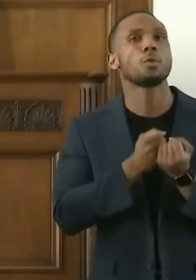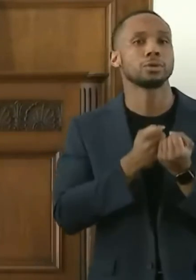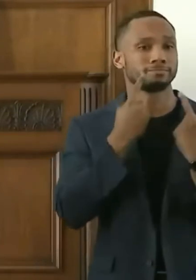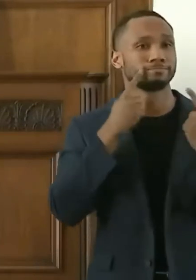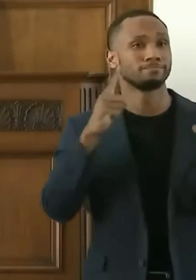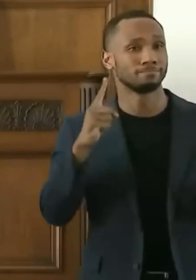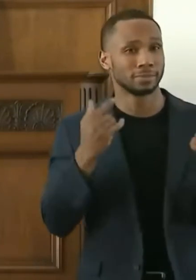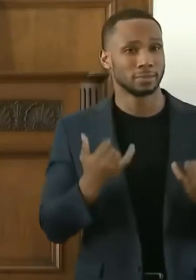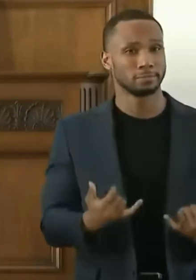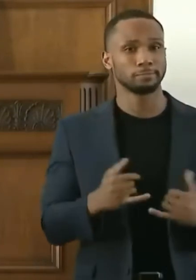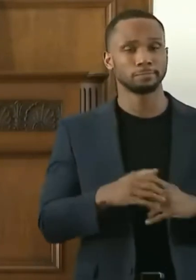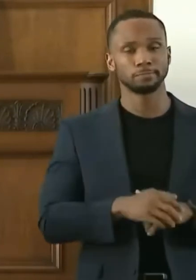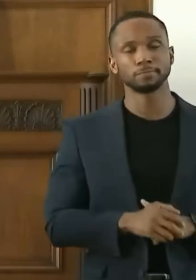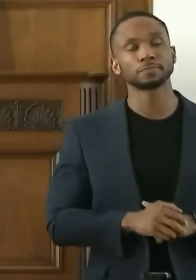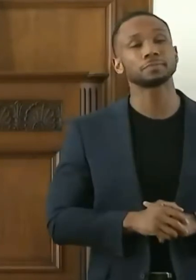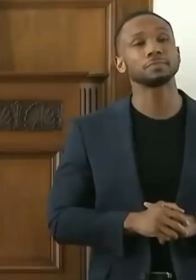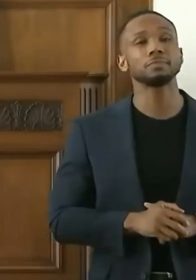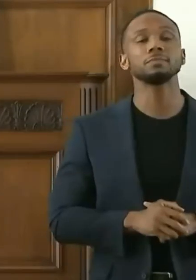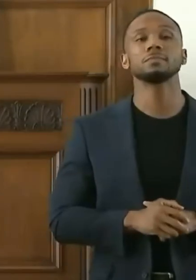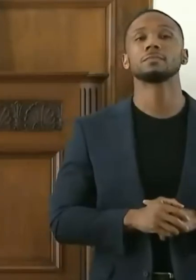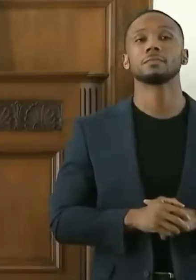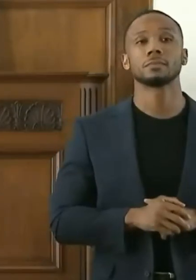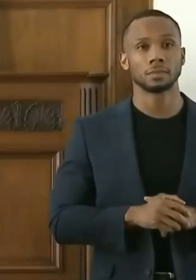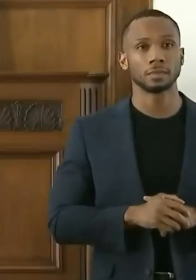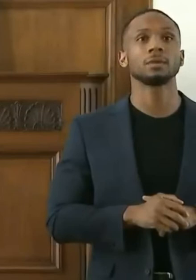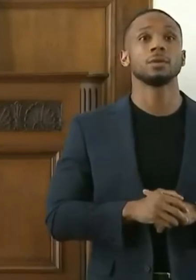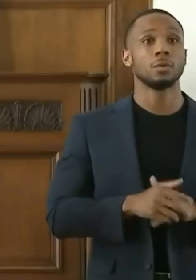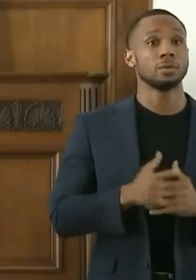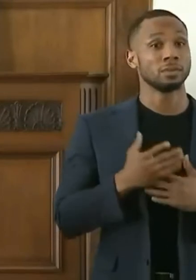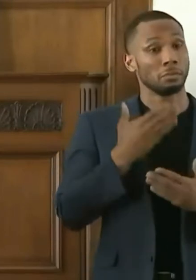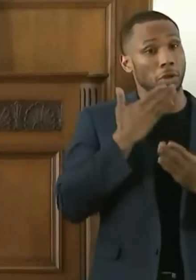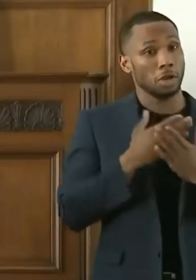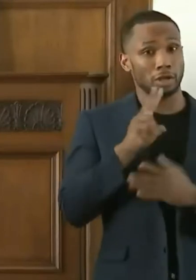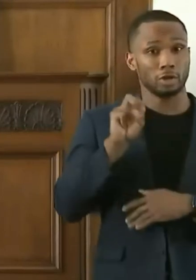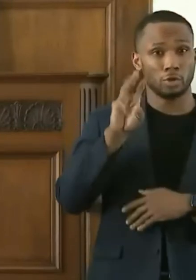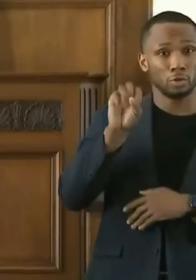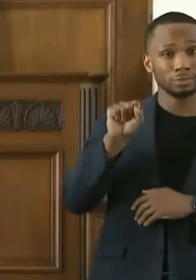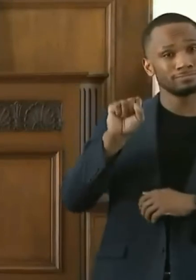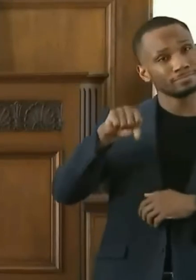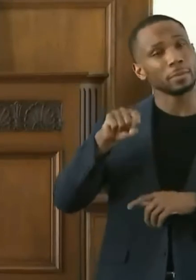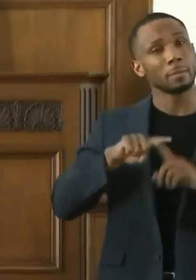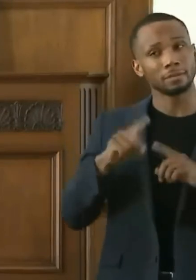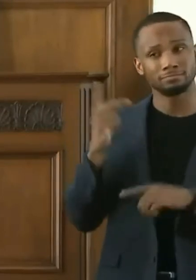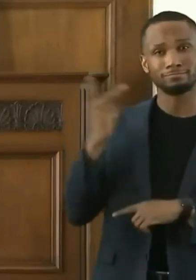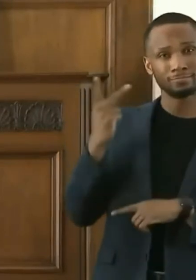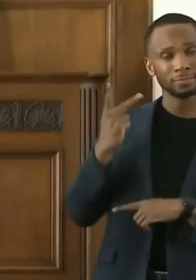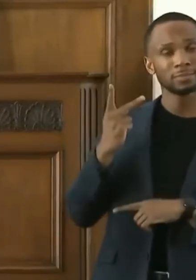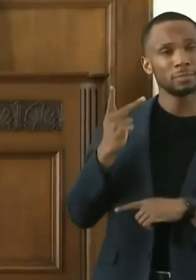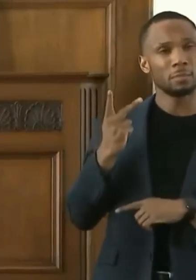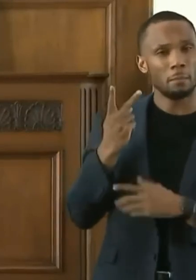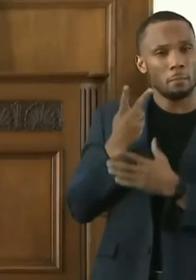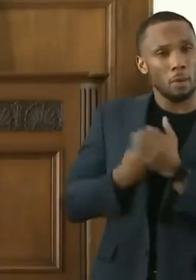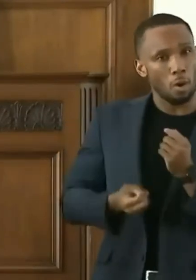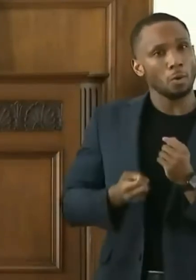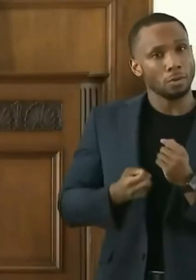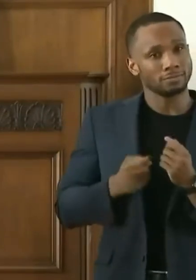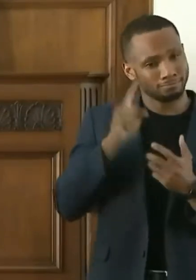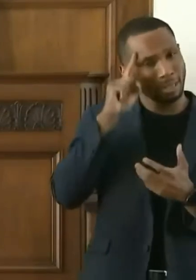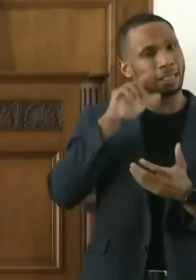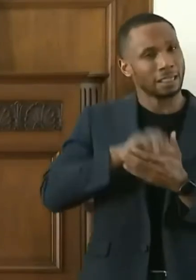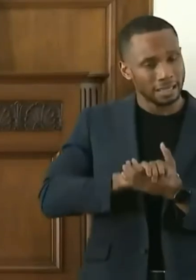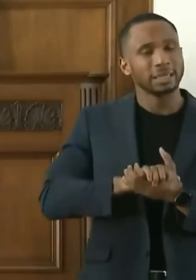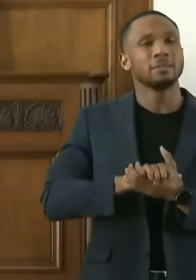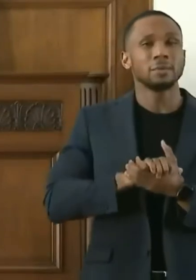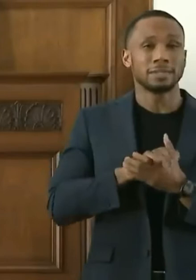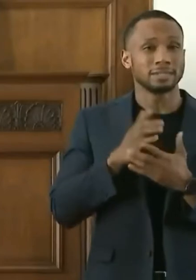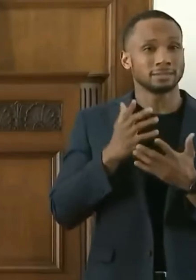are. Even with this positive news, however, Dr. Harris and I are both convinced that we need to get past